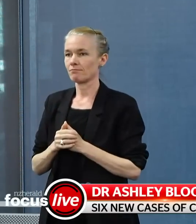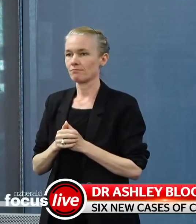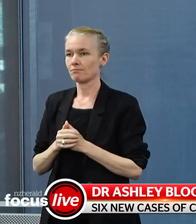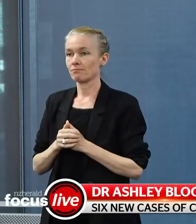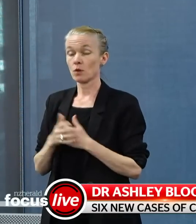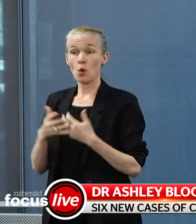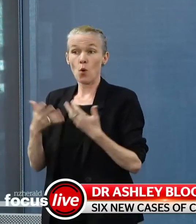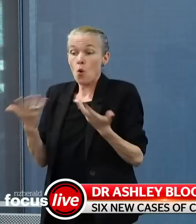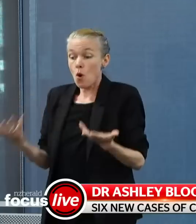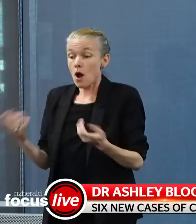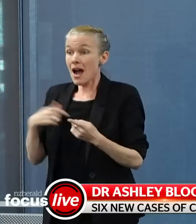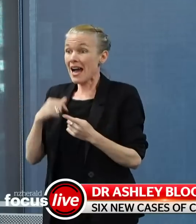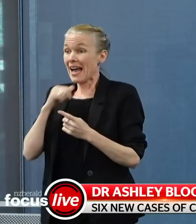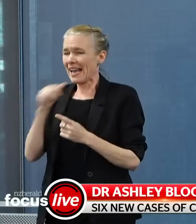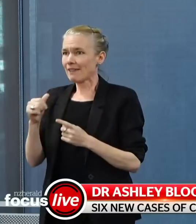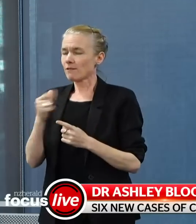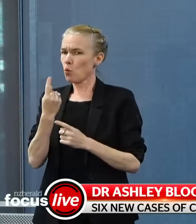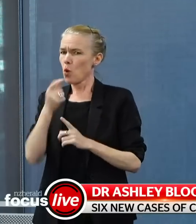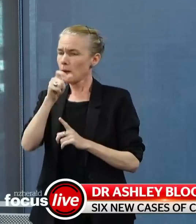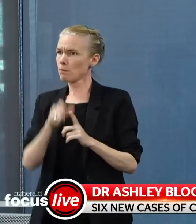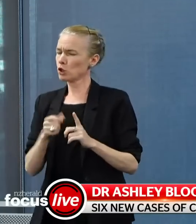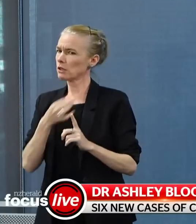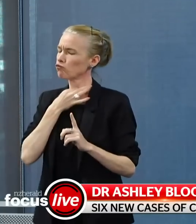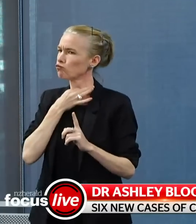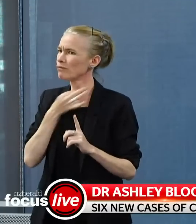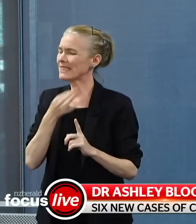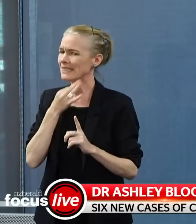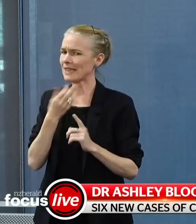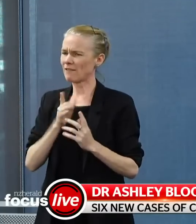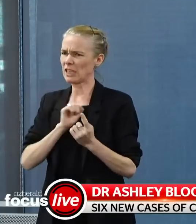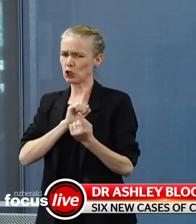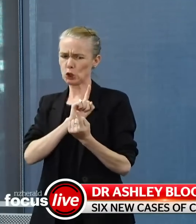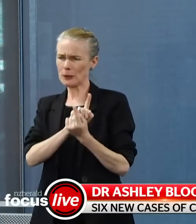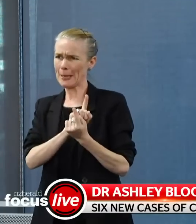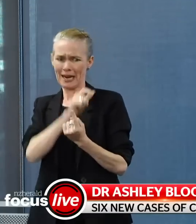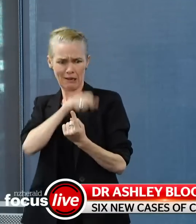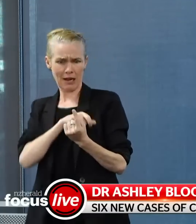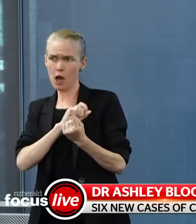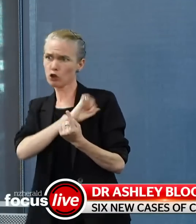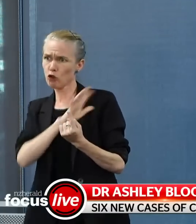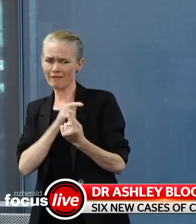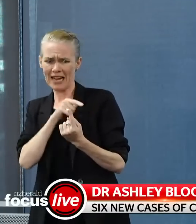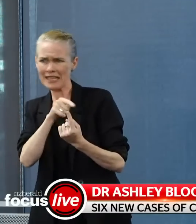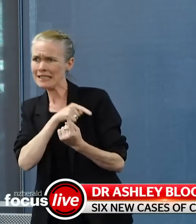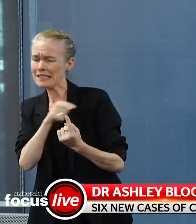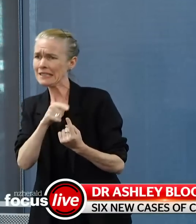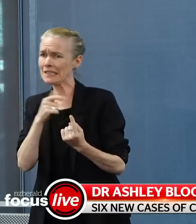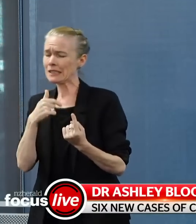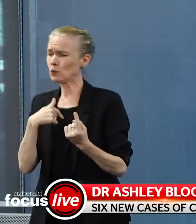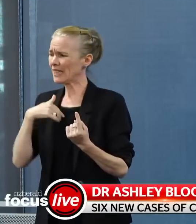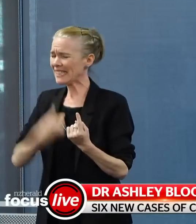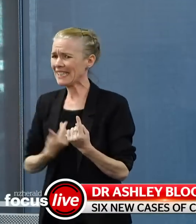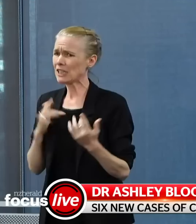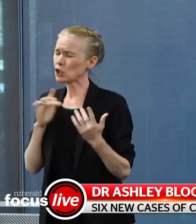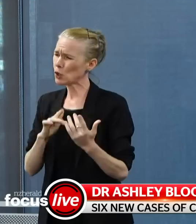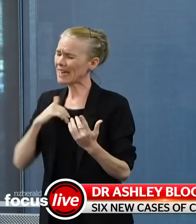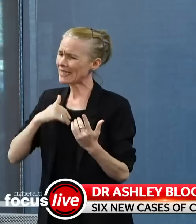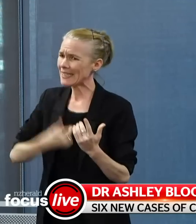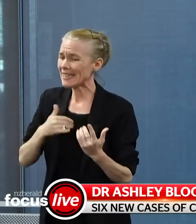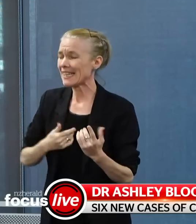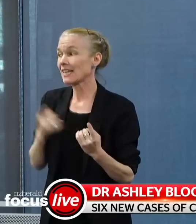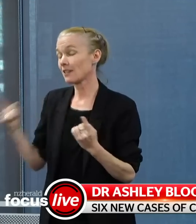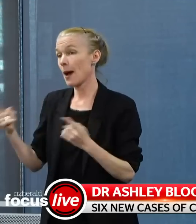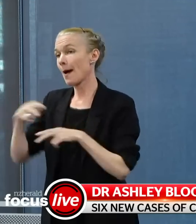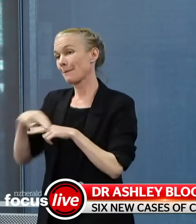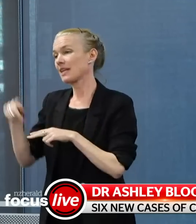to identify as a close contact and we can't find them, and that's a very small number of people, then often police will support us in going out